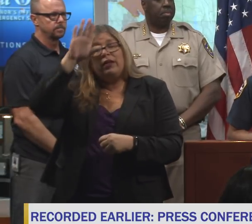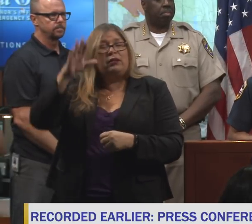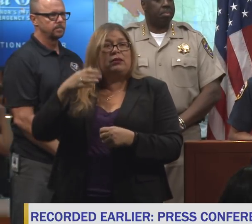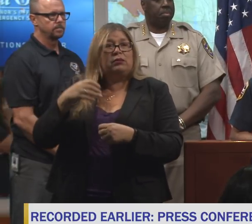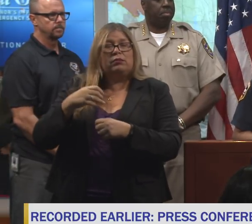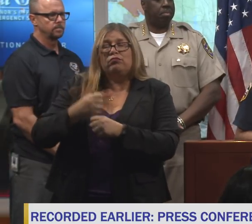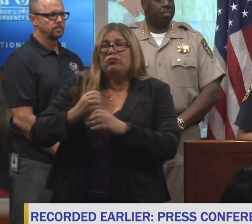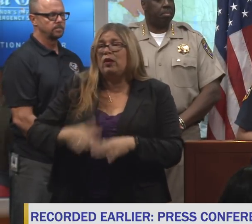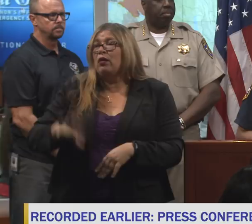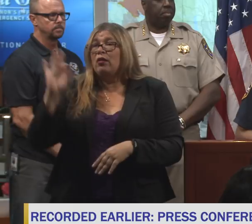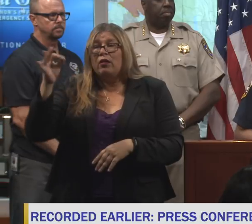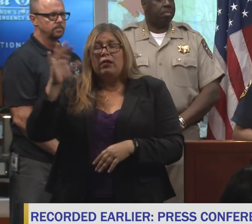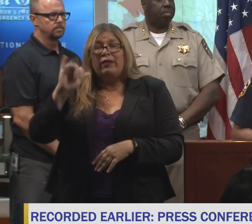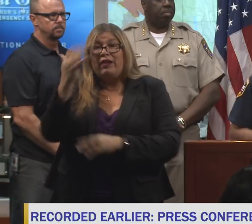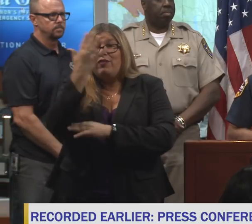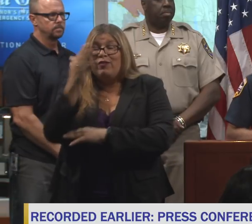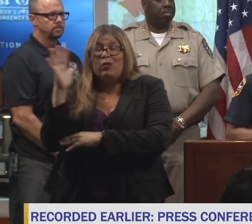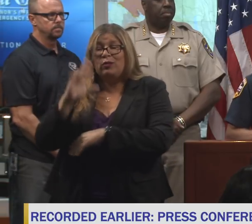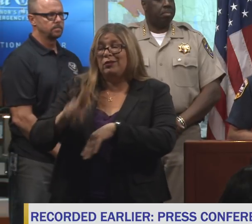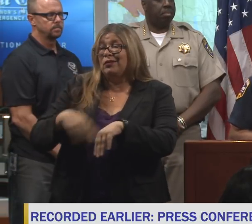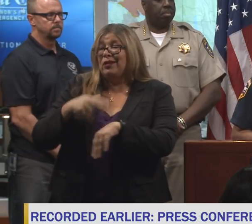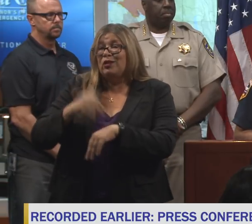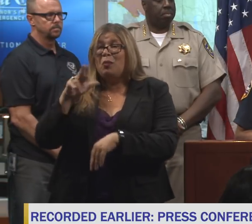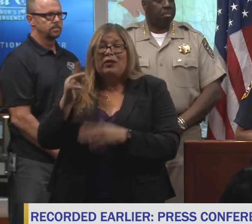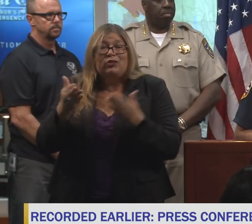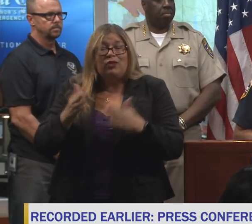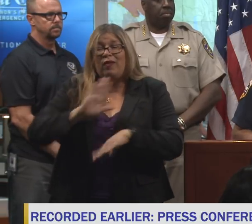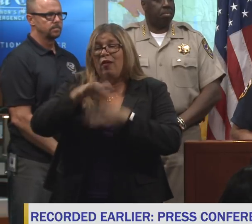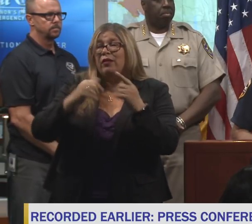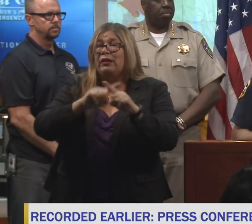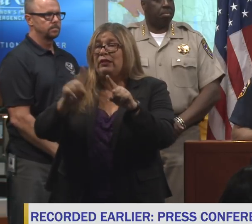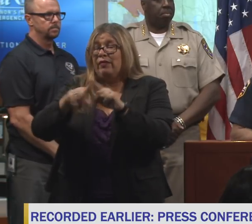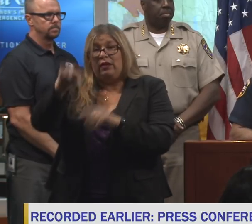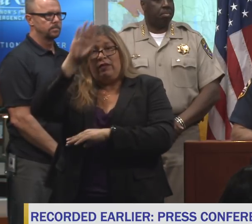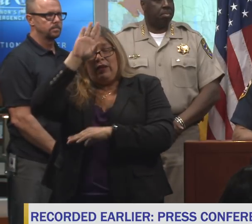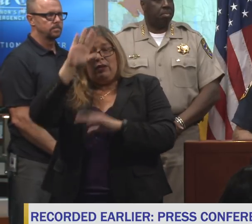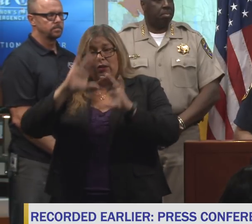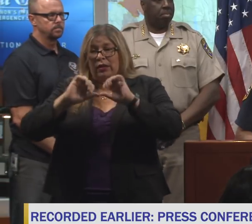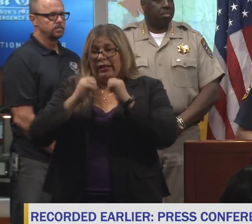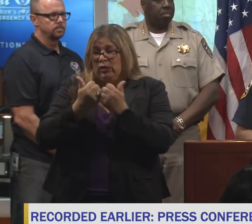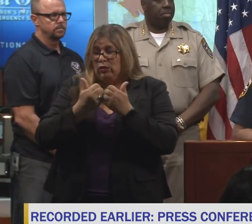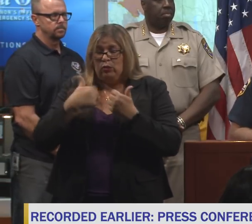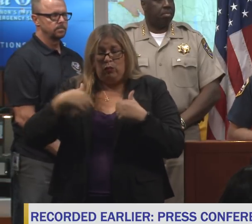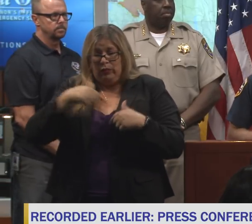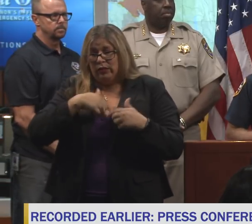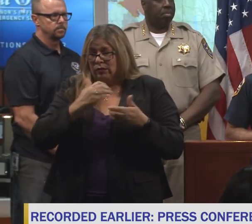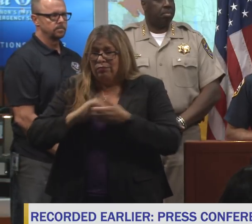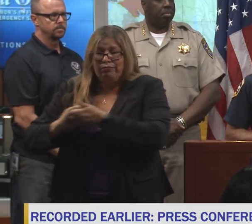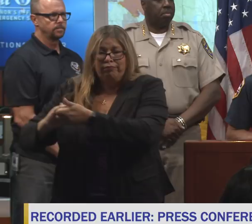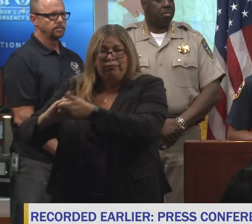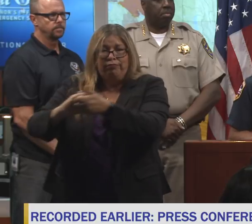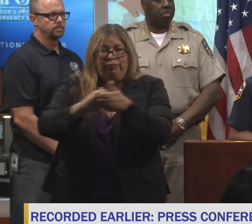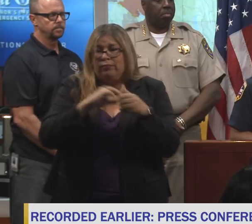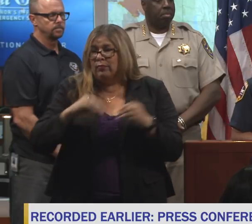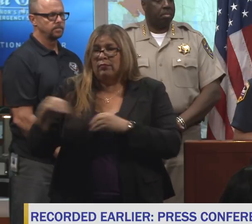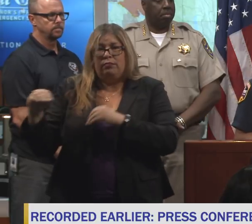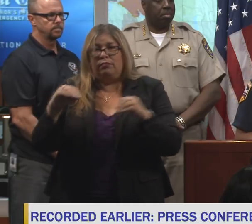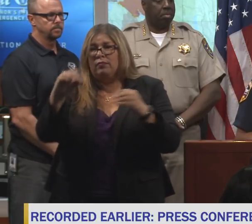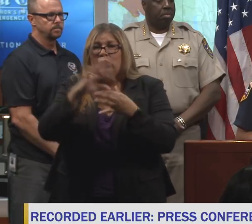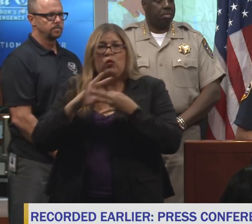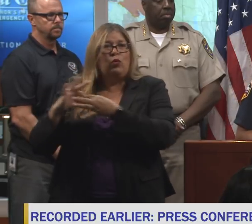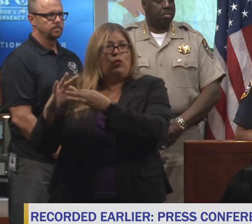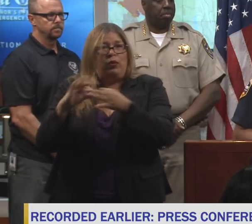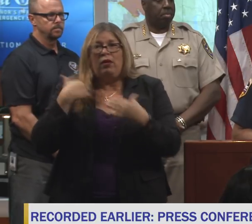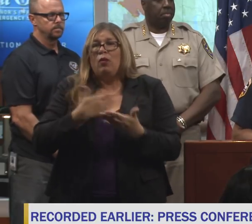partners, the Forest Service, National Park Service, all the firefighting agencies, we are in a seamless movement and coordination of resources